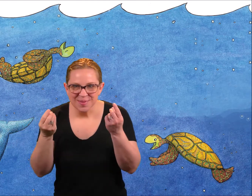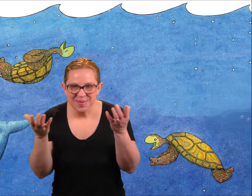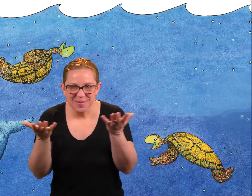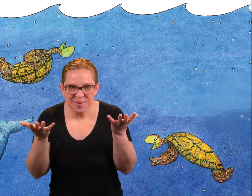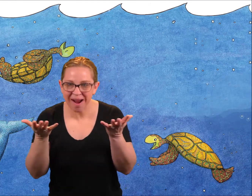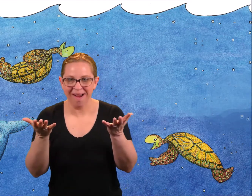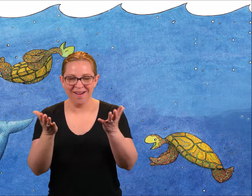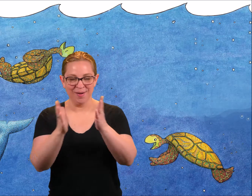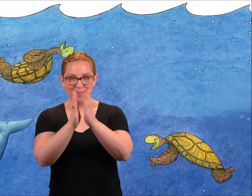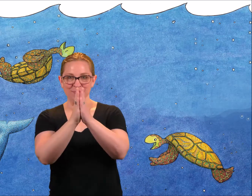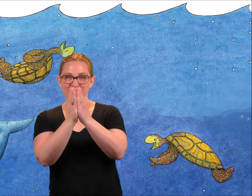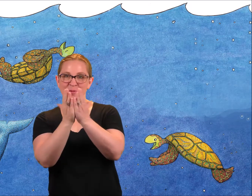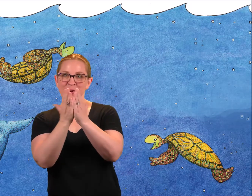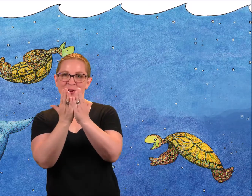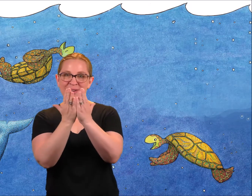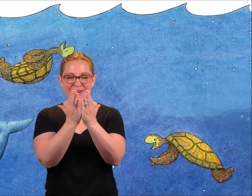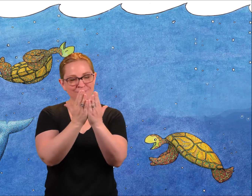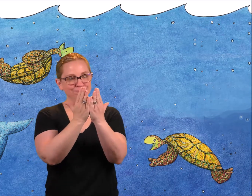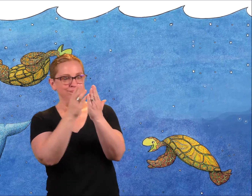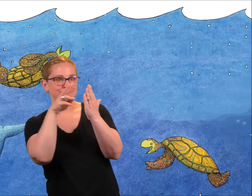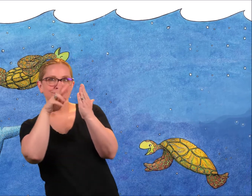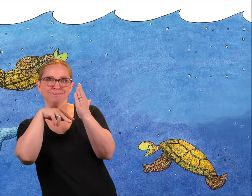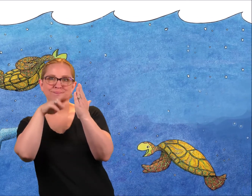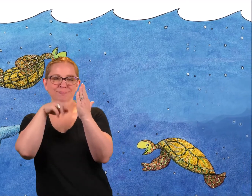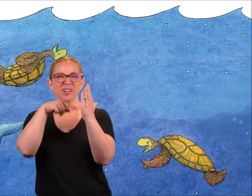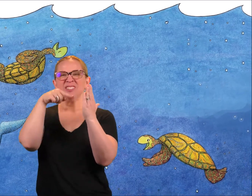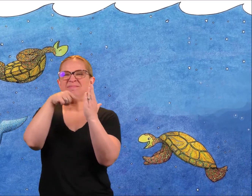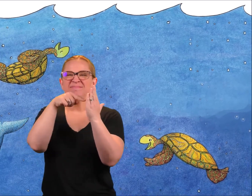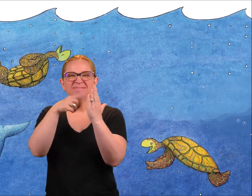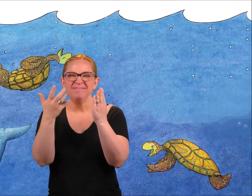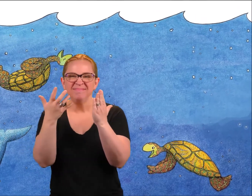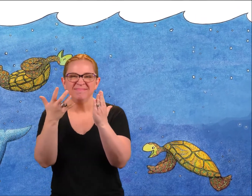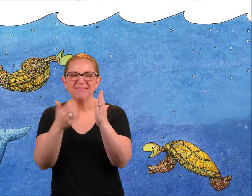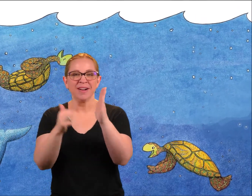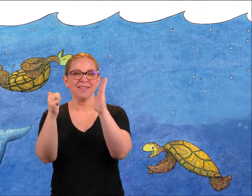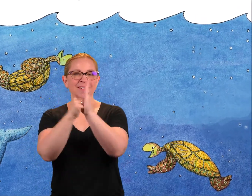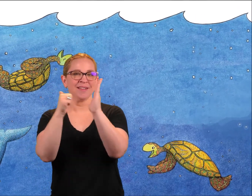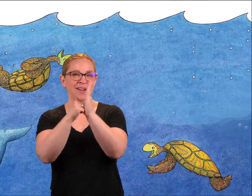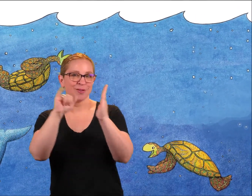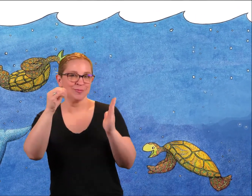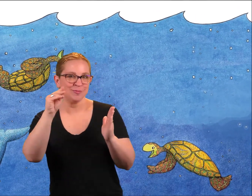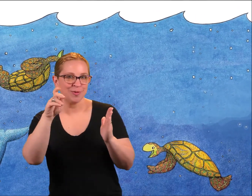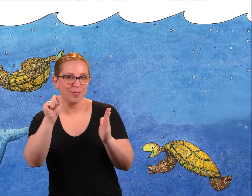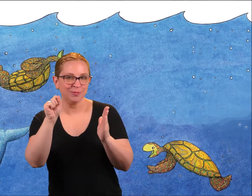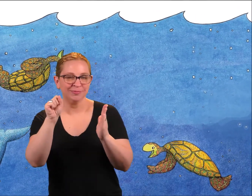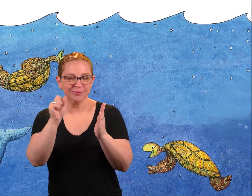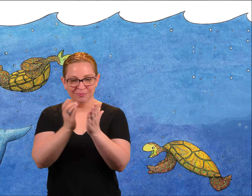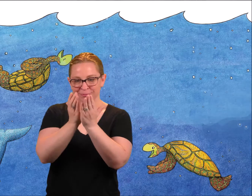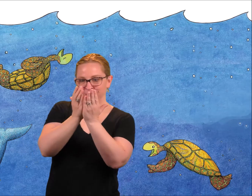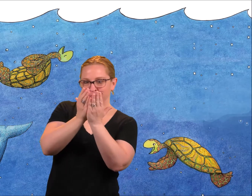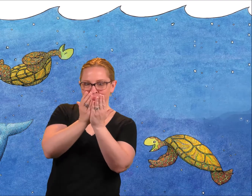This is a porpoise reading a book of knock-knock jokes